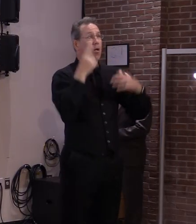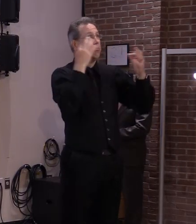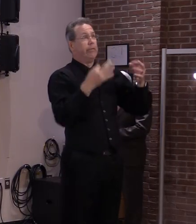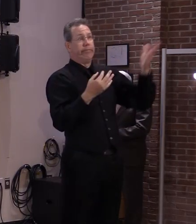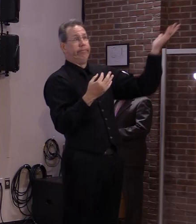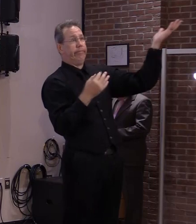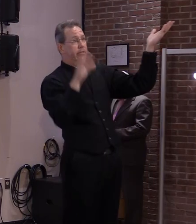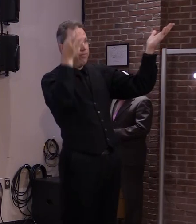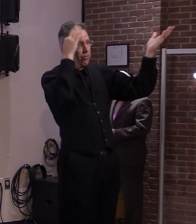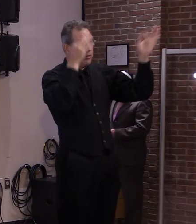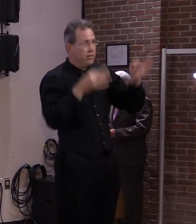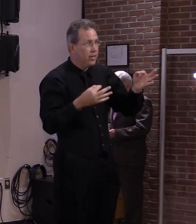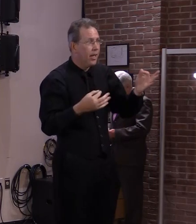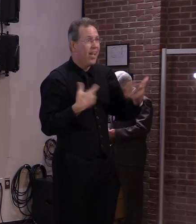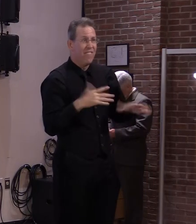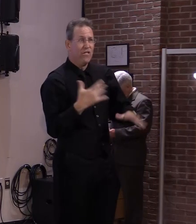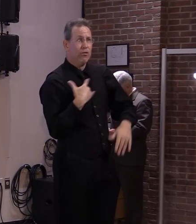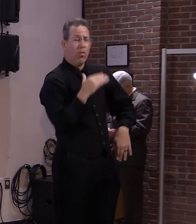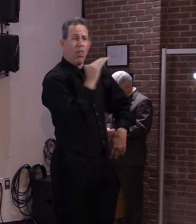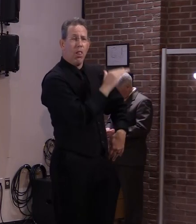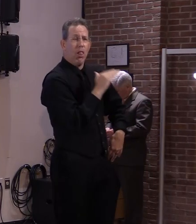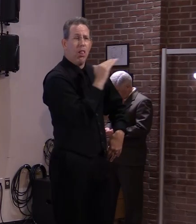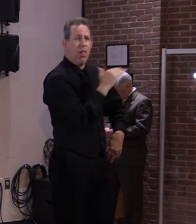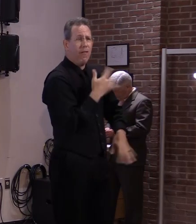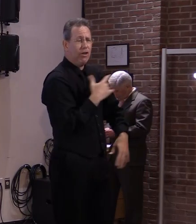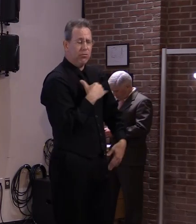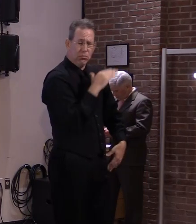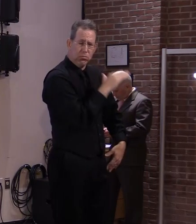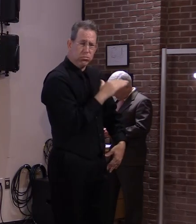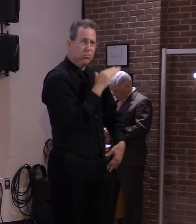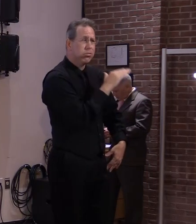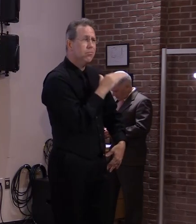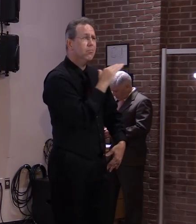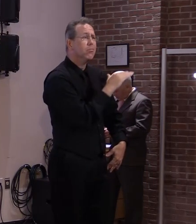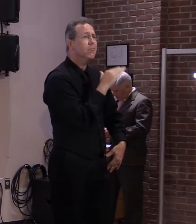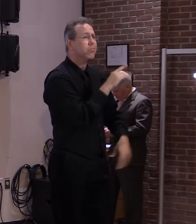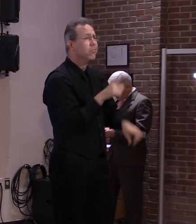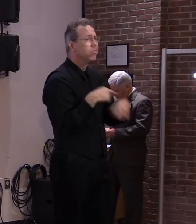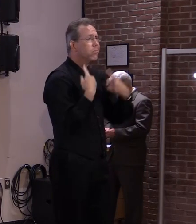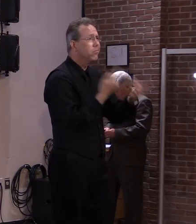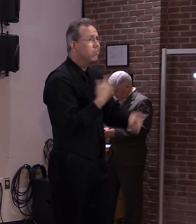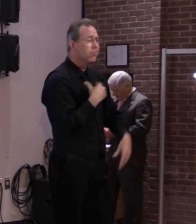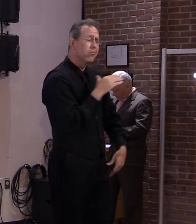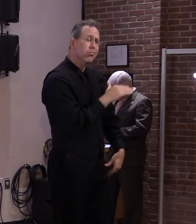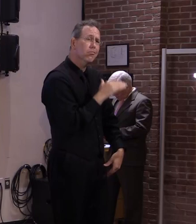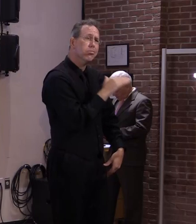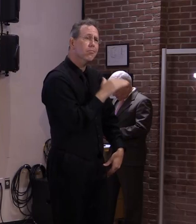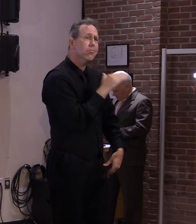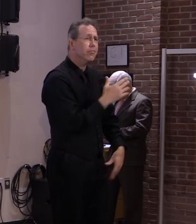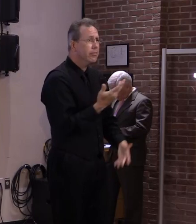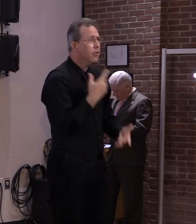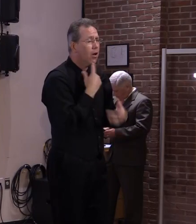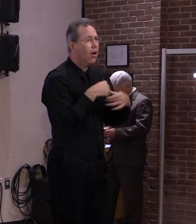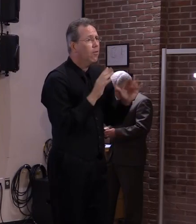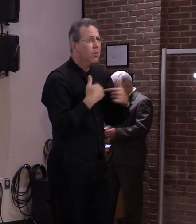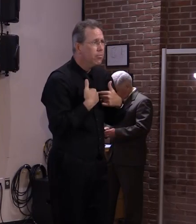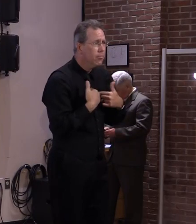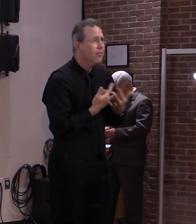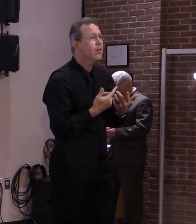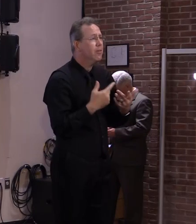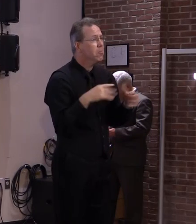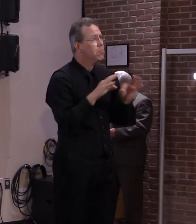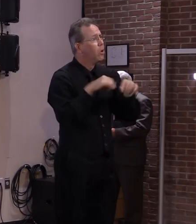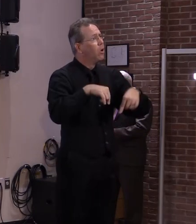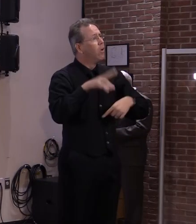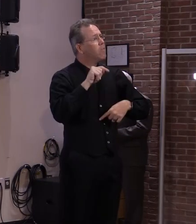know it's important to us, especially for the northern part of the state. But it's something we talk about